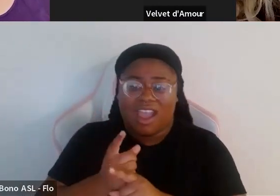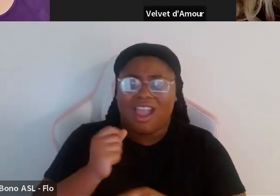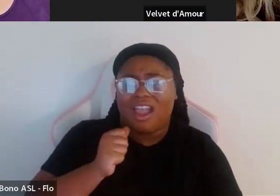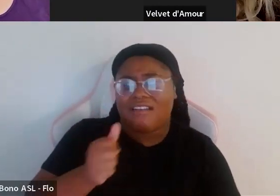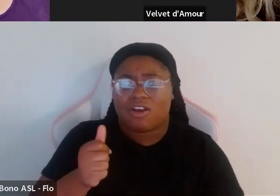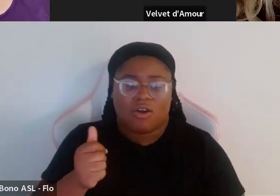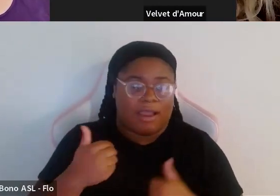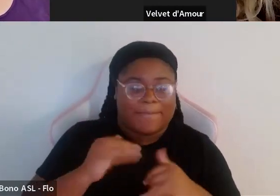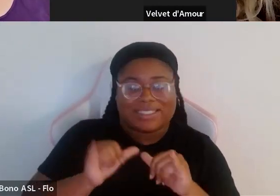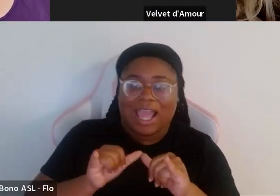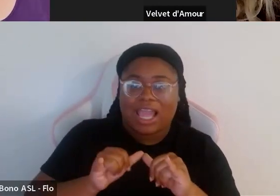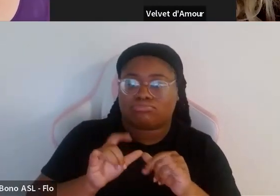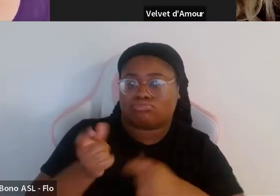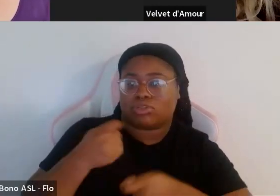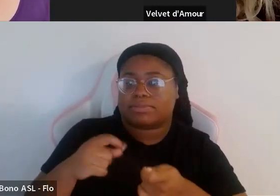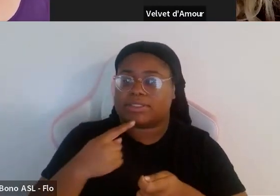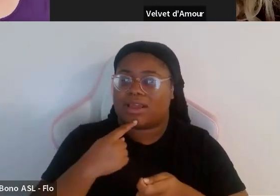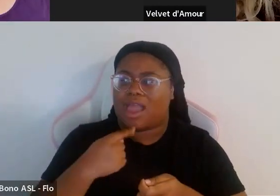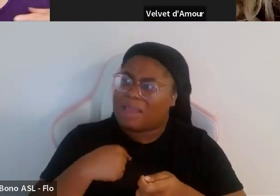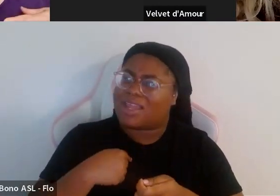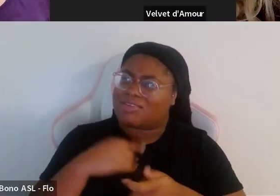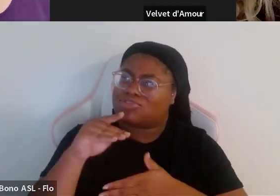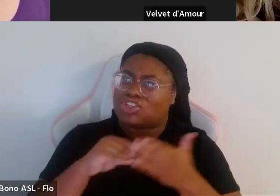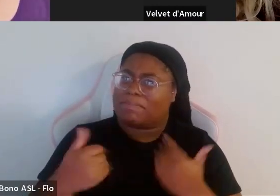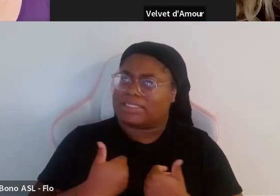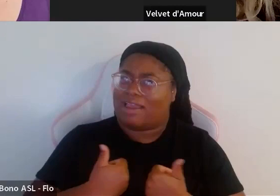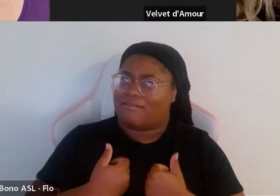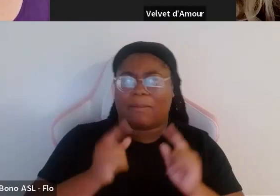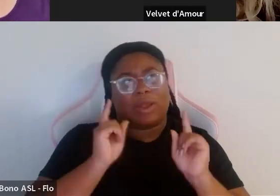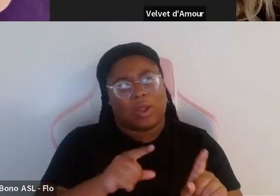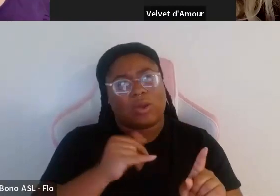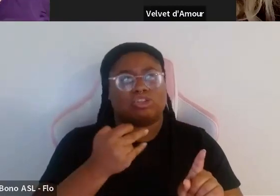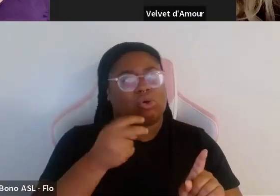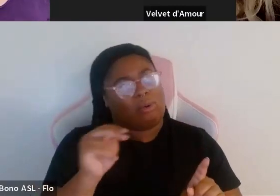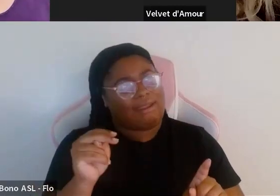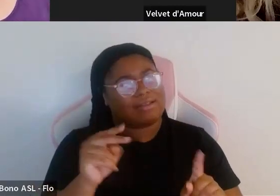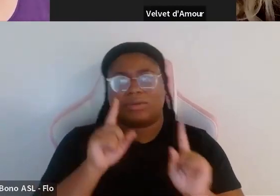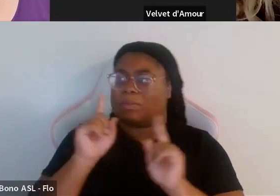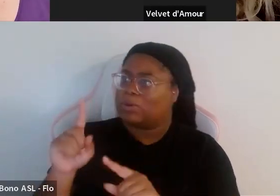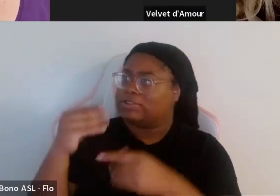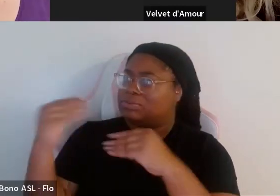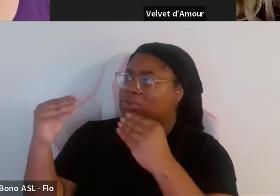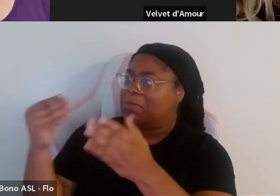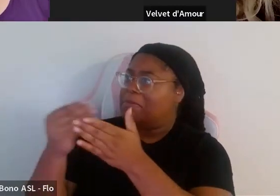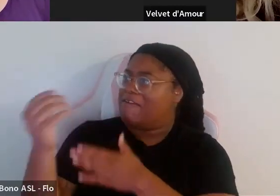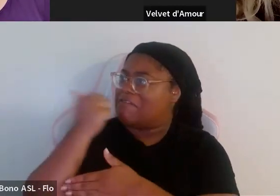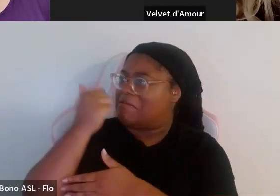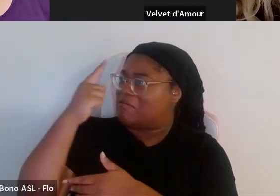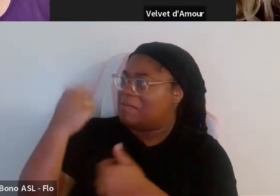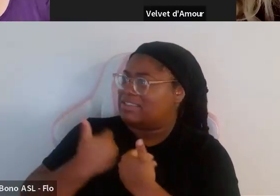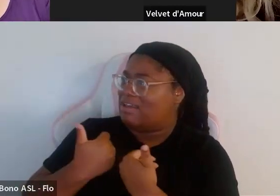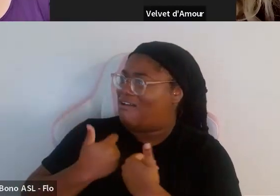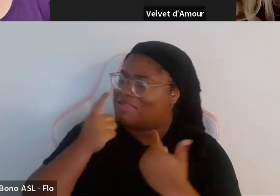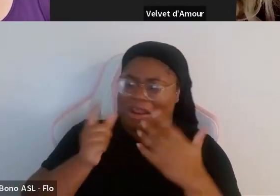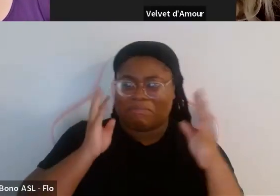um instead you're like i'm gonna decorate myself and i'm gonna go to joanne's like you said or michael's and buy me some fabric and i'm just